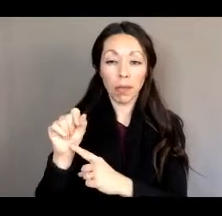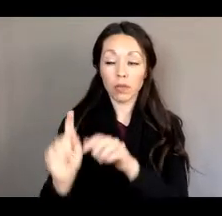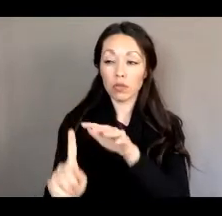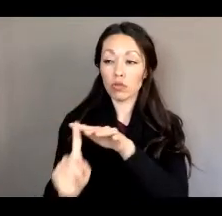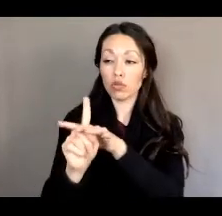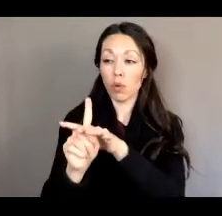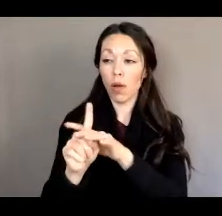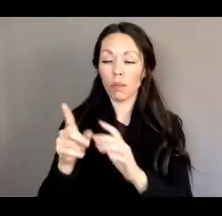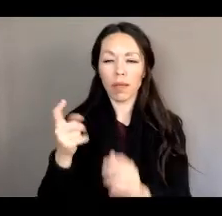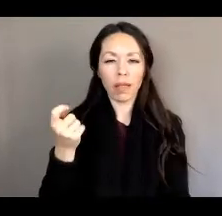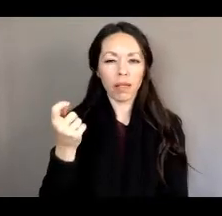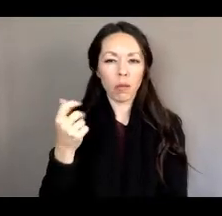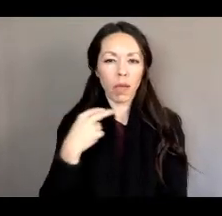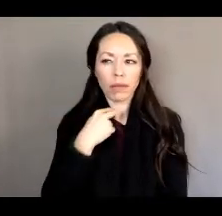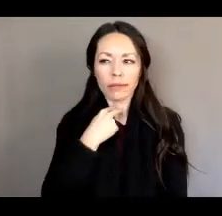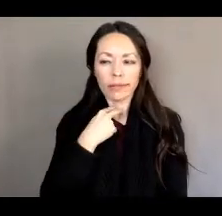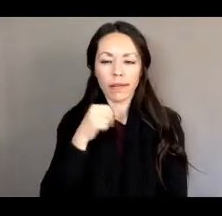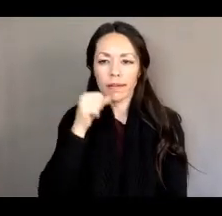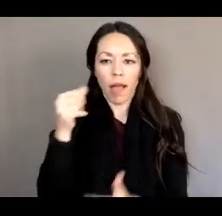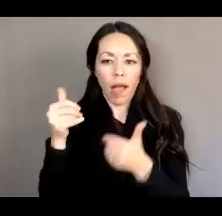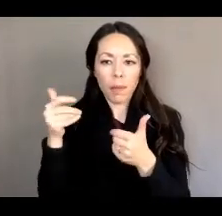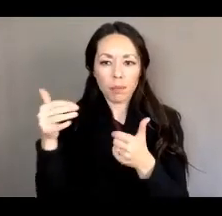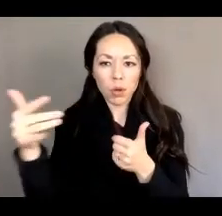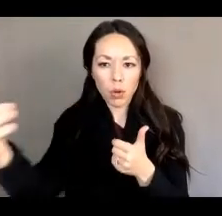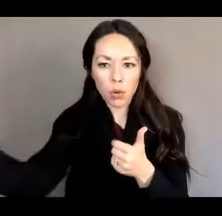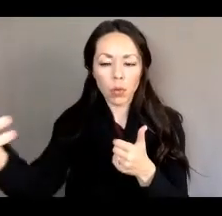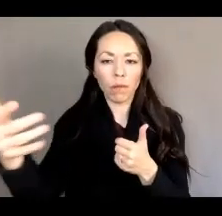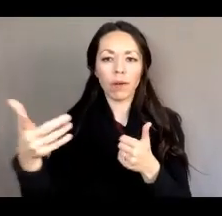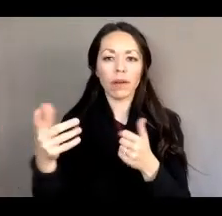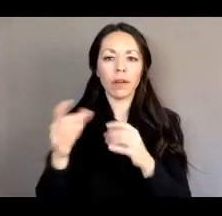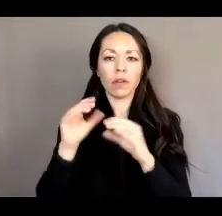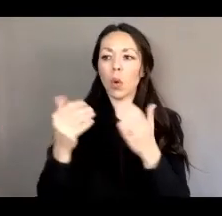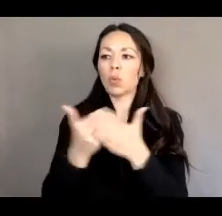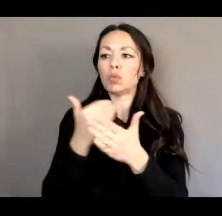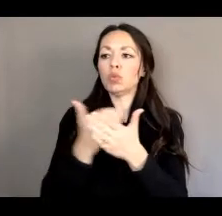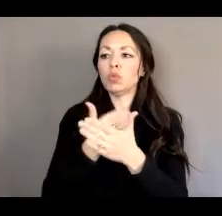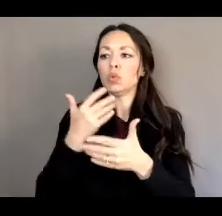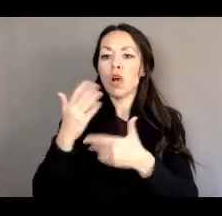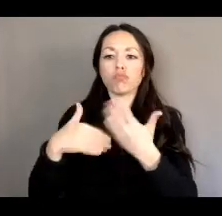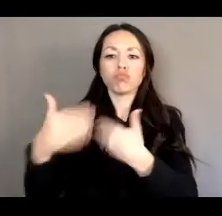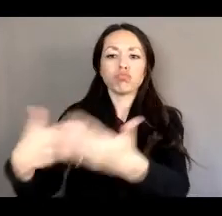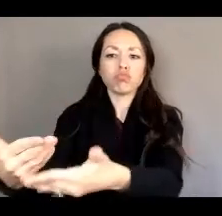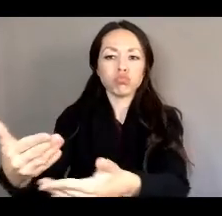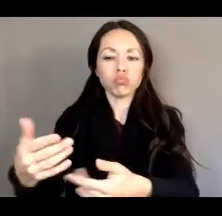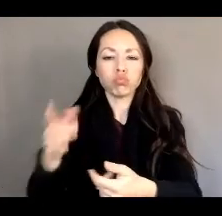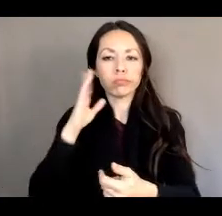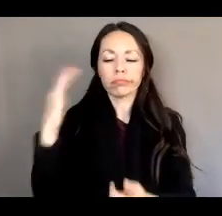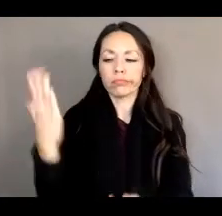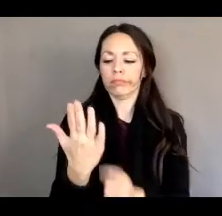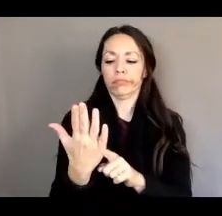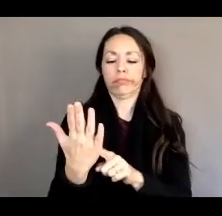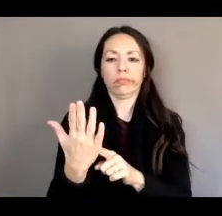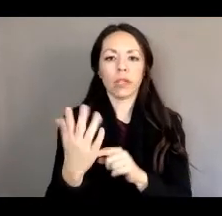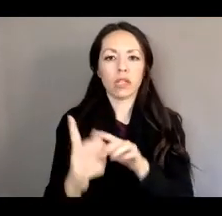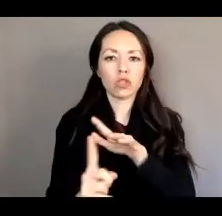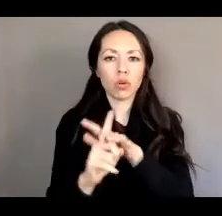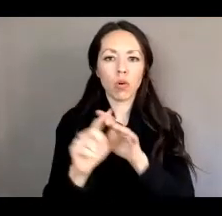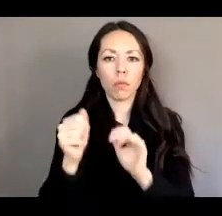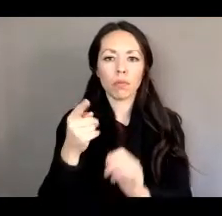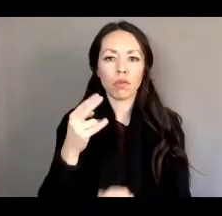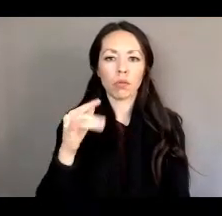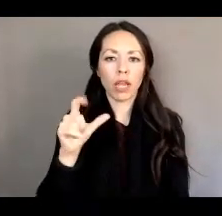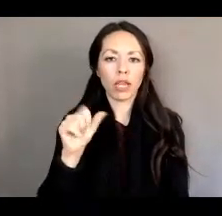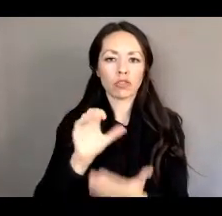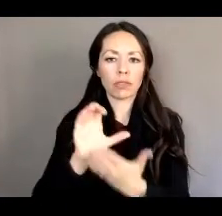process, see new life, and they will get a bill on an appropriations calendar